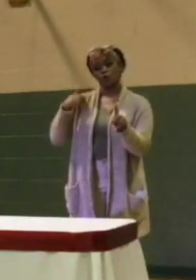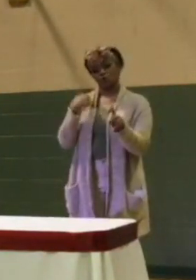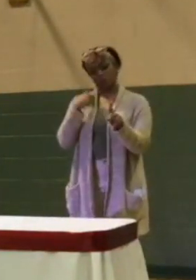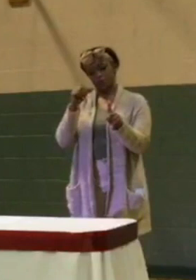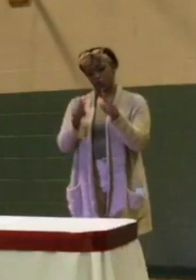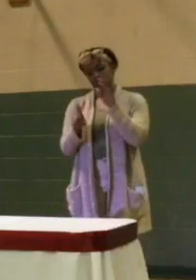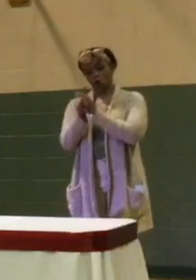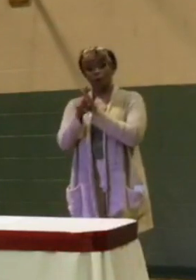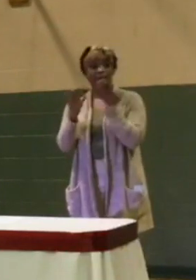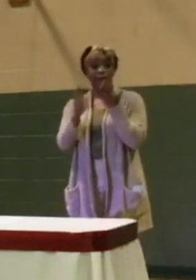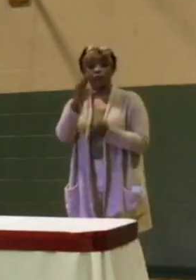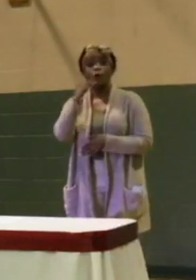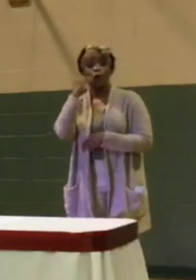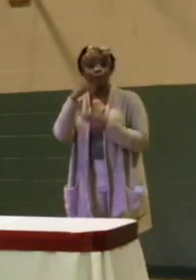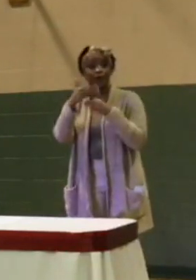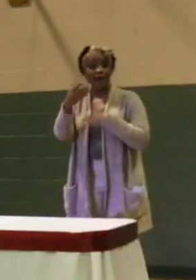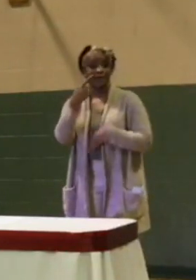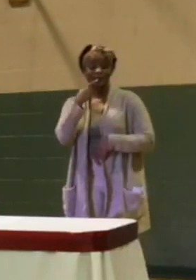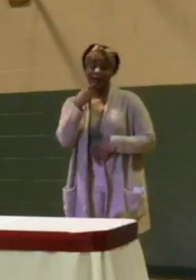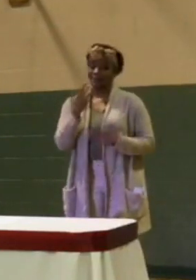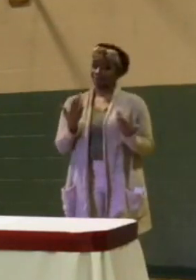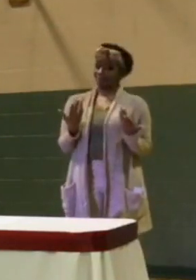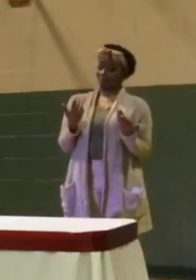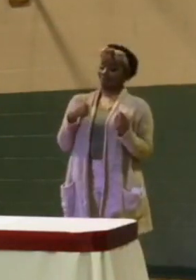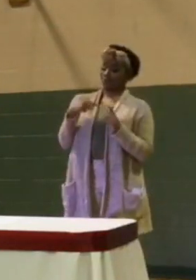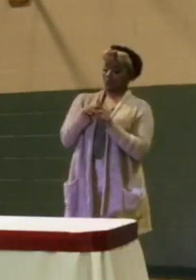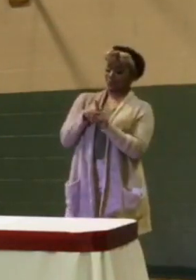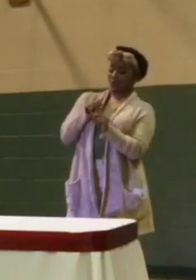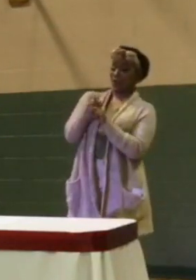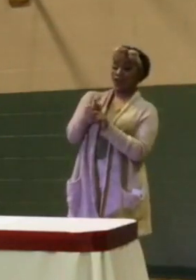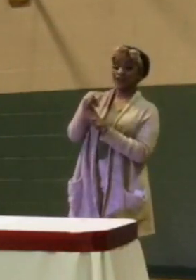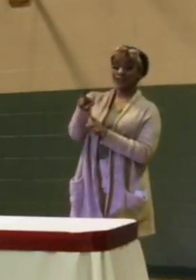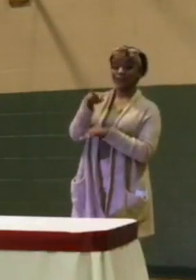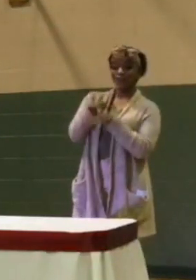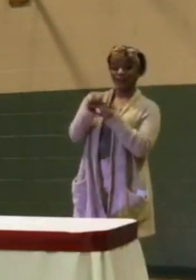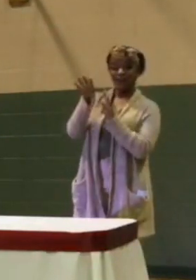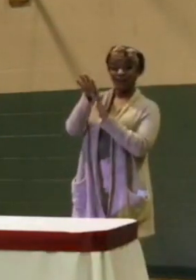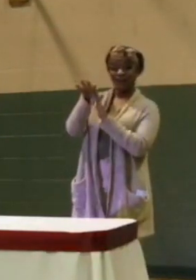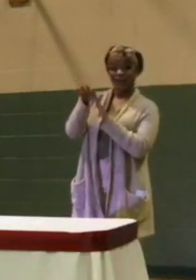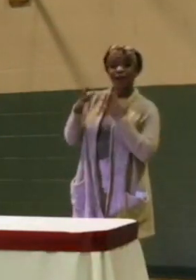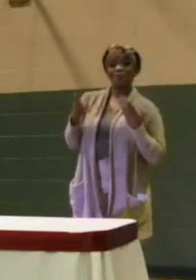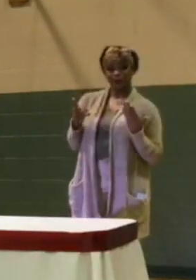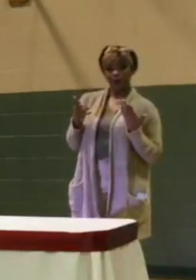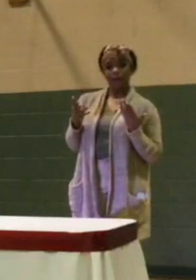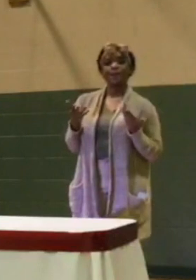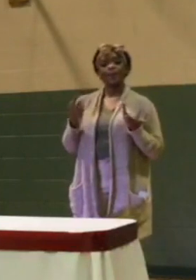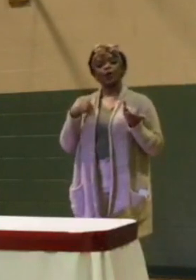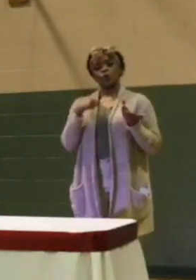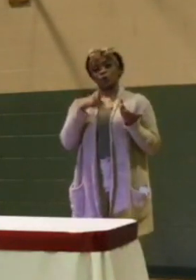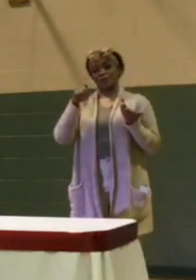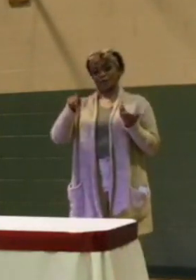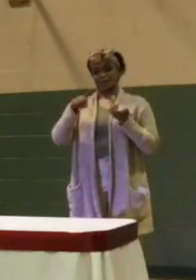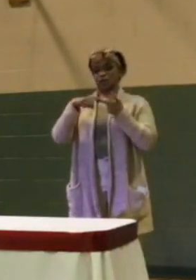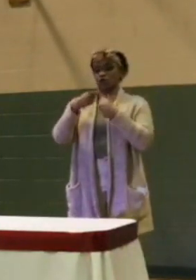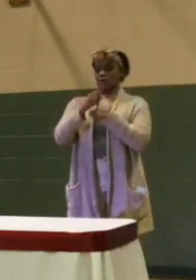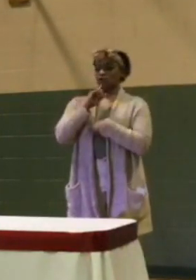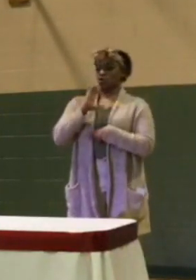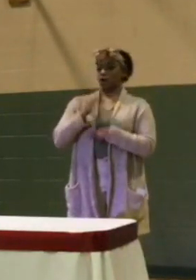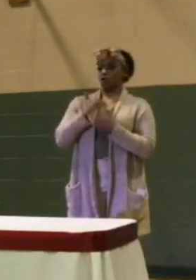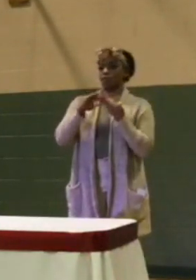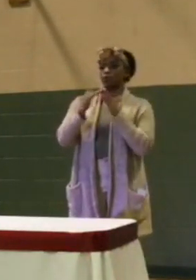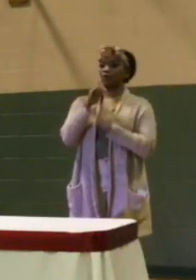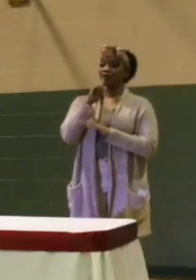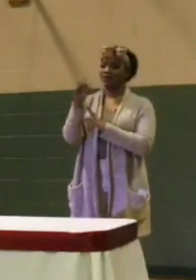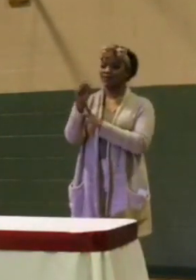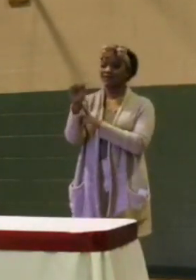show up at their door the next day and say, Hey, guess what? We caught you. Because we need to make sure that our community is safe. And we need to